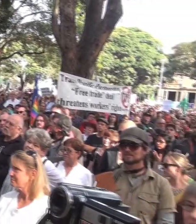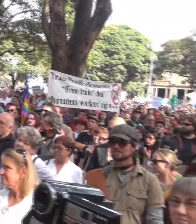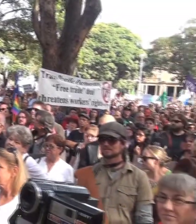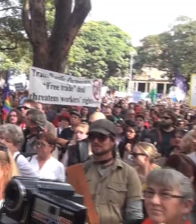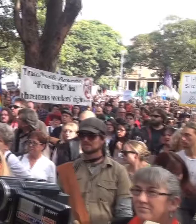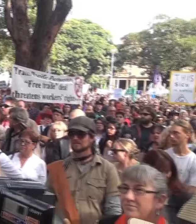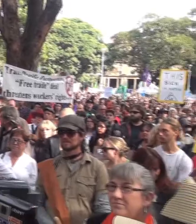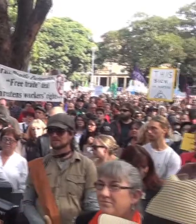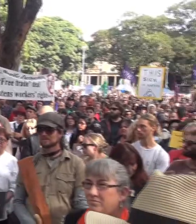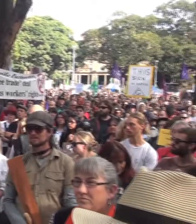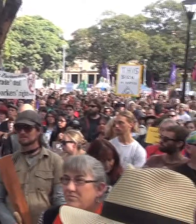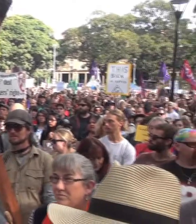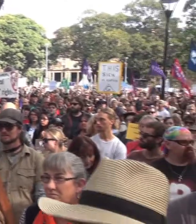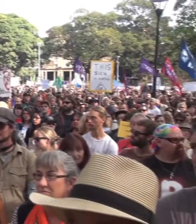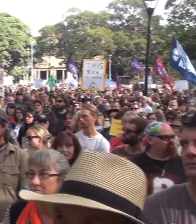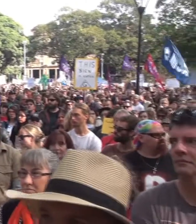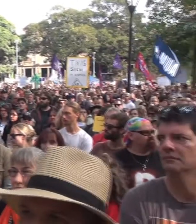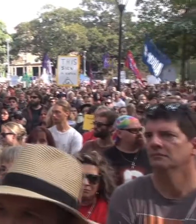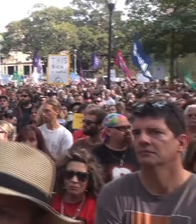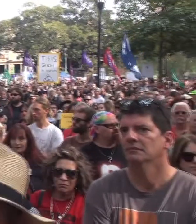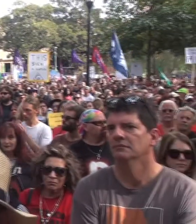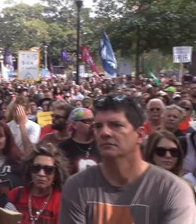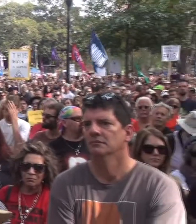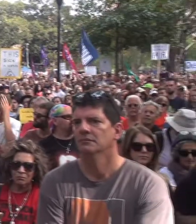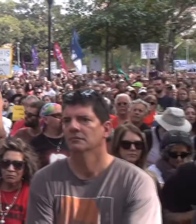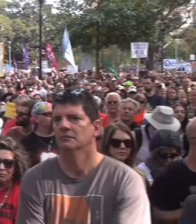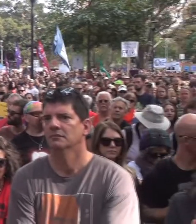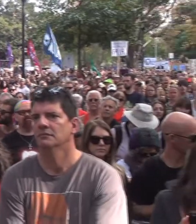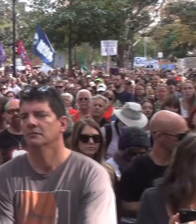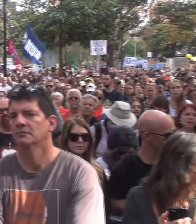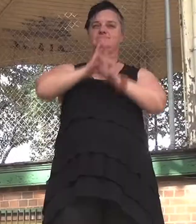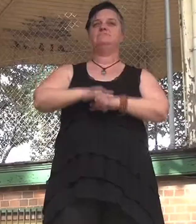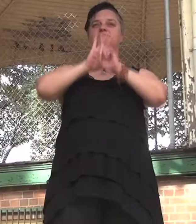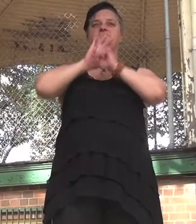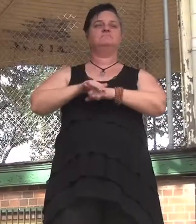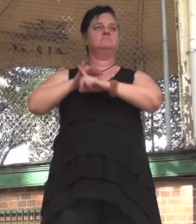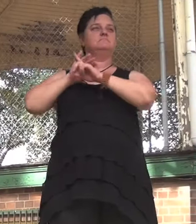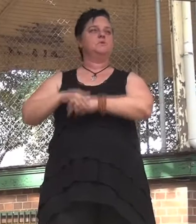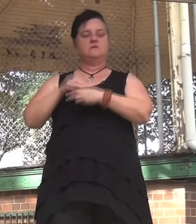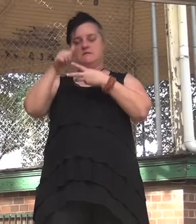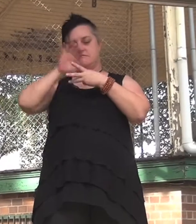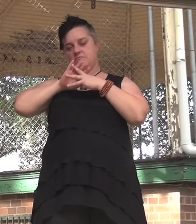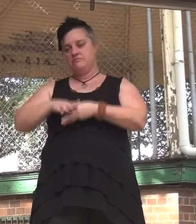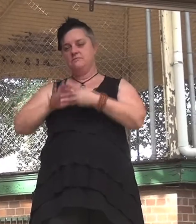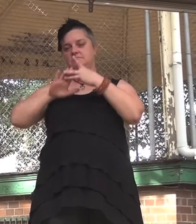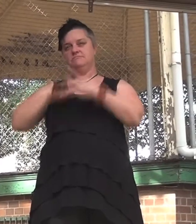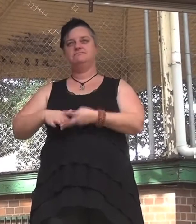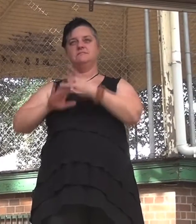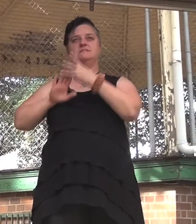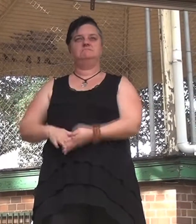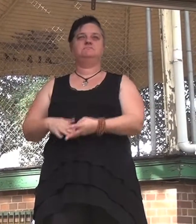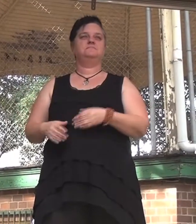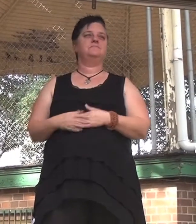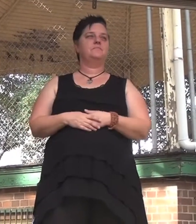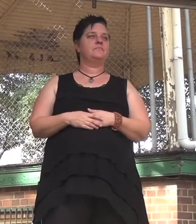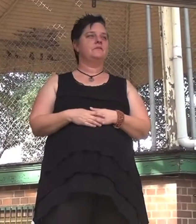do it to students, and they will do it to students, they will do it to you. There is one fight that